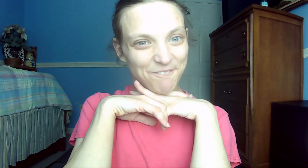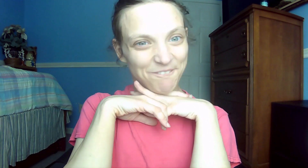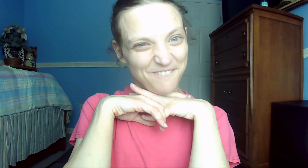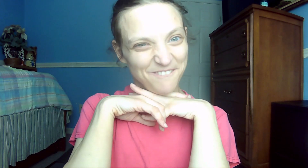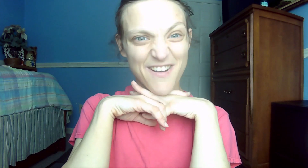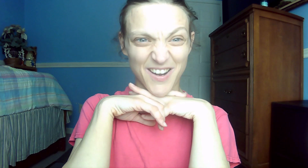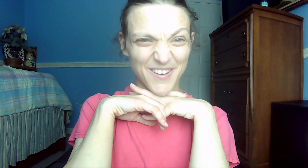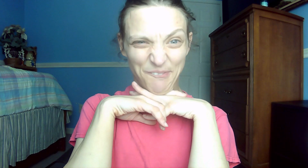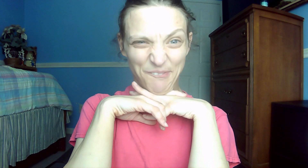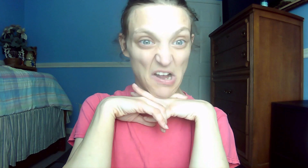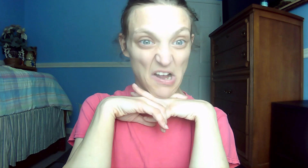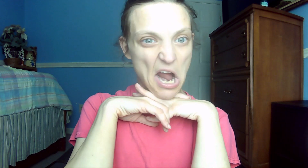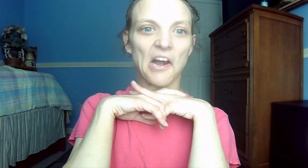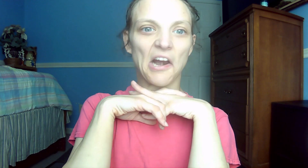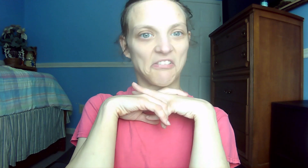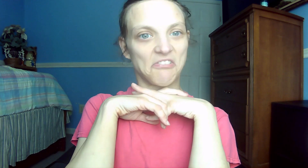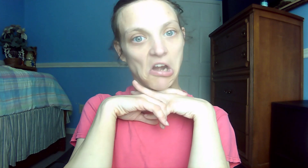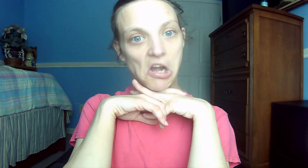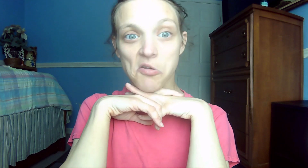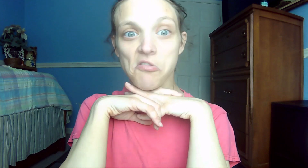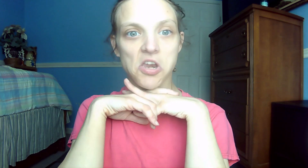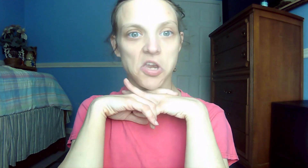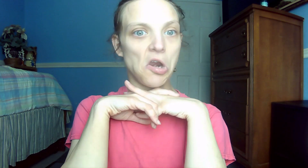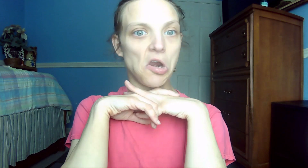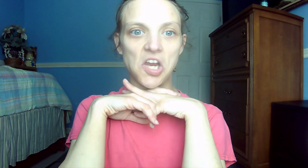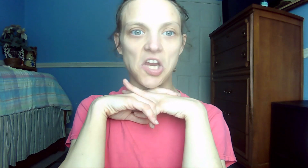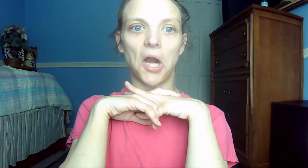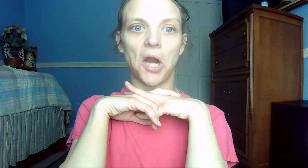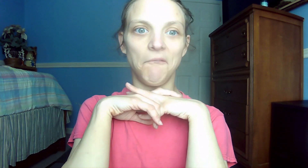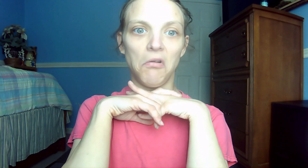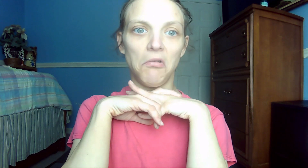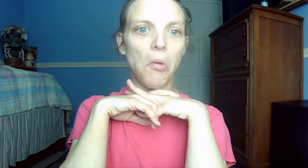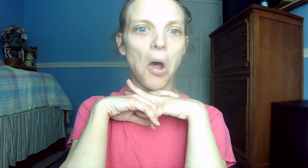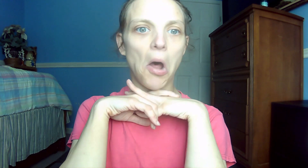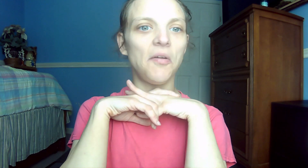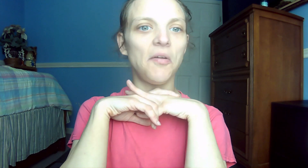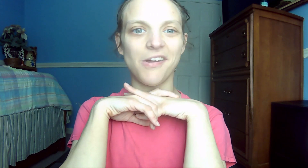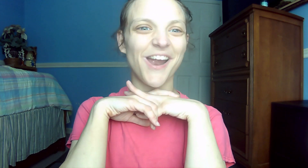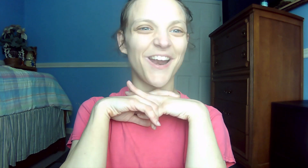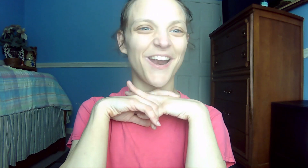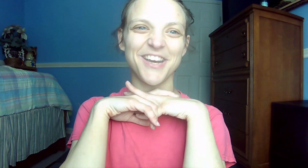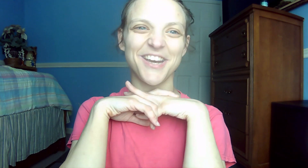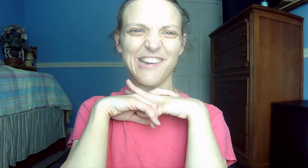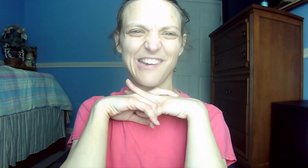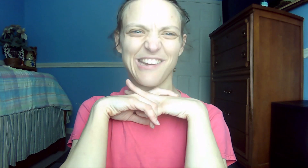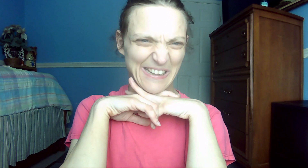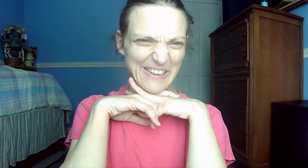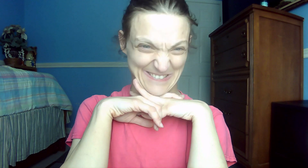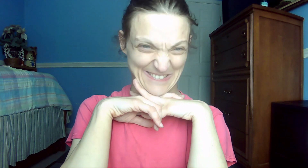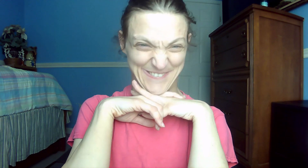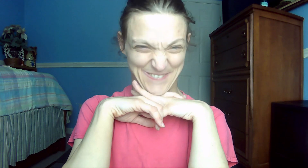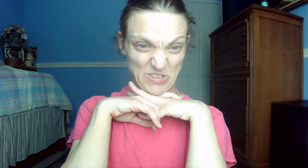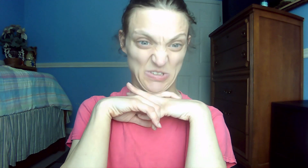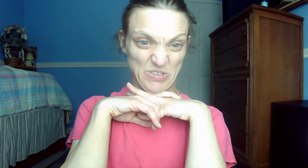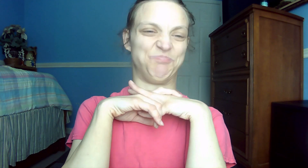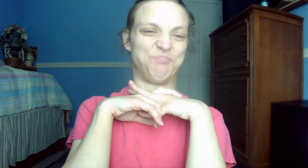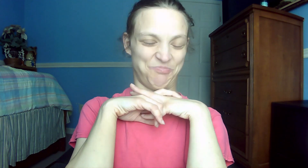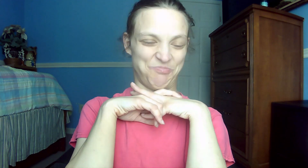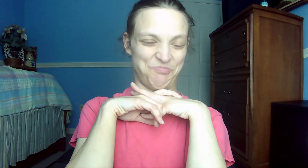every one of you, in the name of Jesus Christ, for the forgiveness of your sins. And you will receive the gift of the